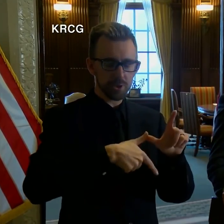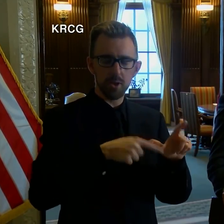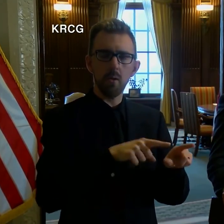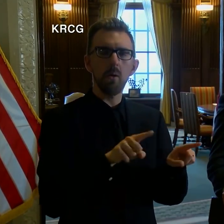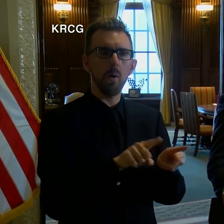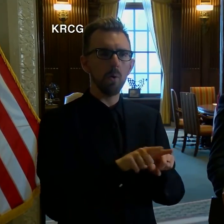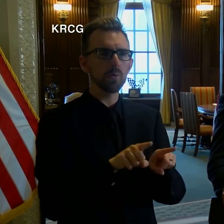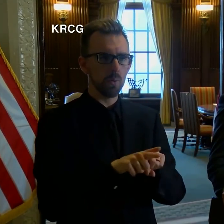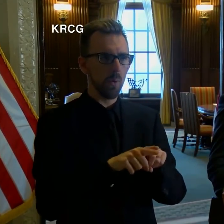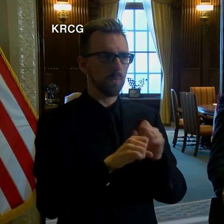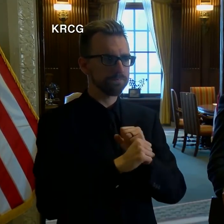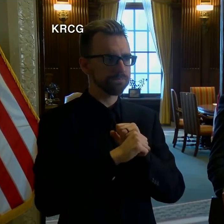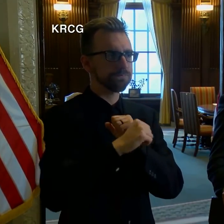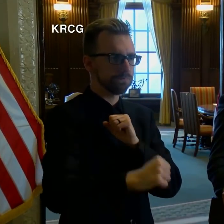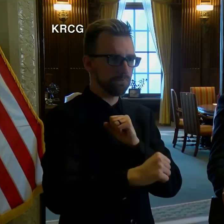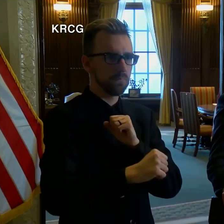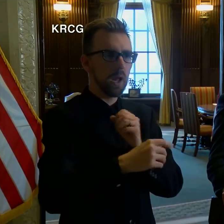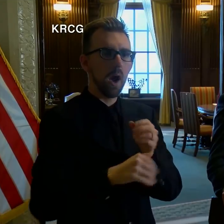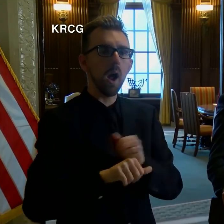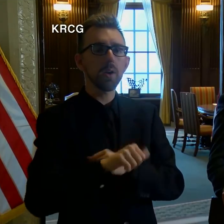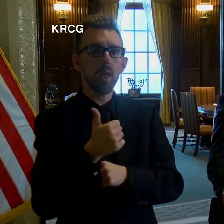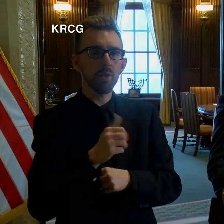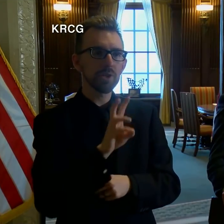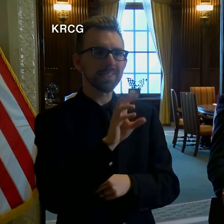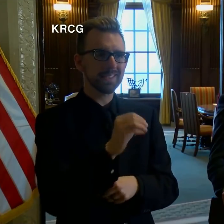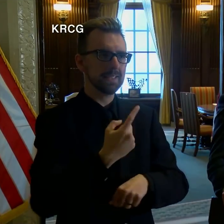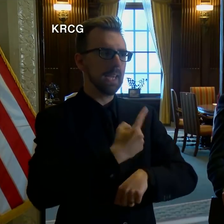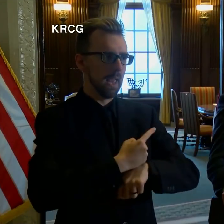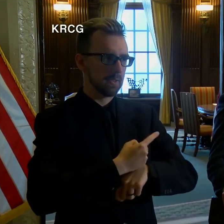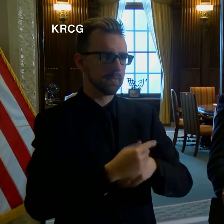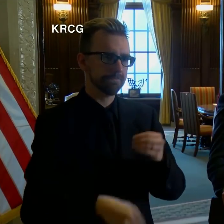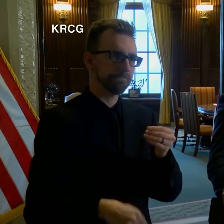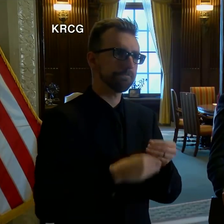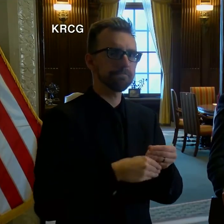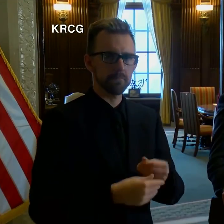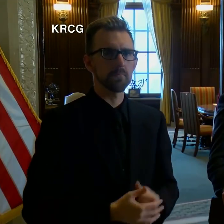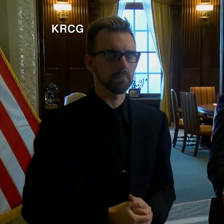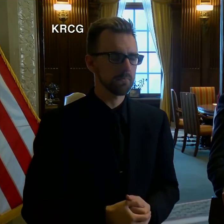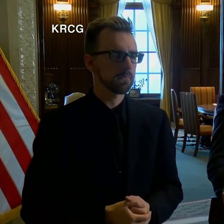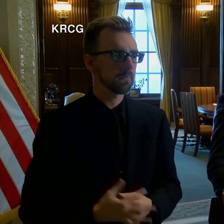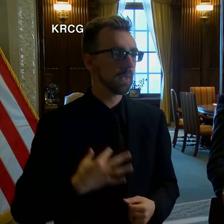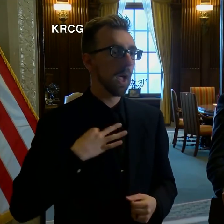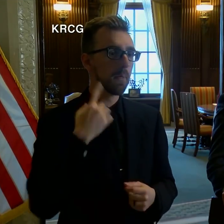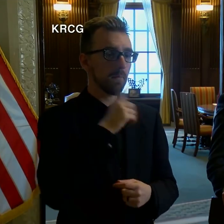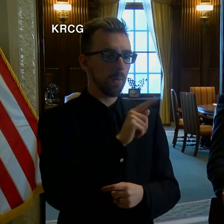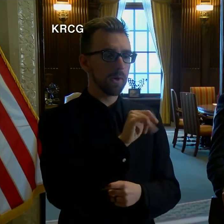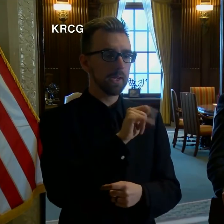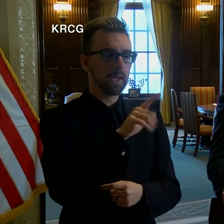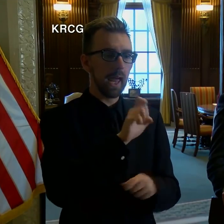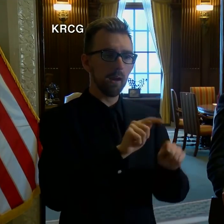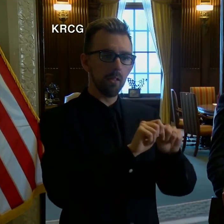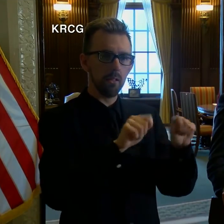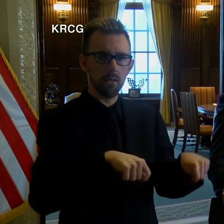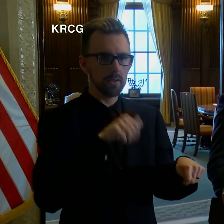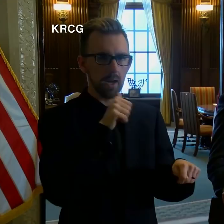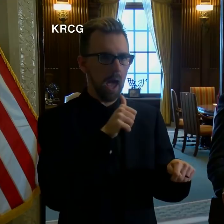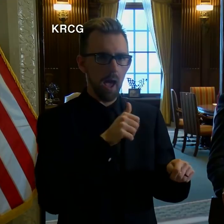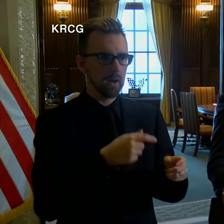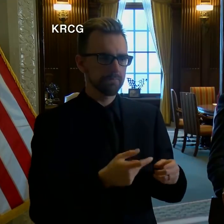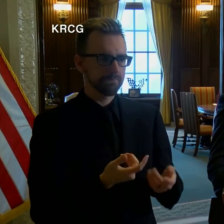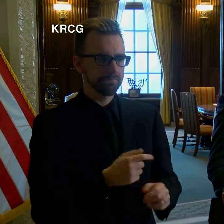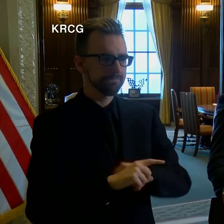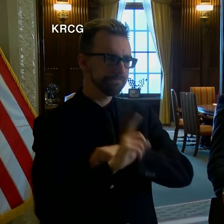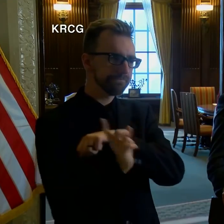also been extended an additional 60 days and applicants for title will not be assessed a late title